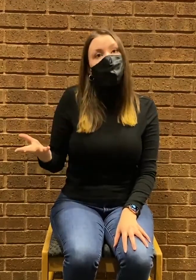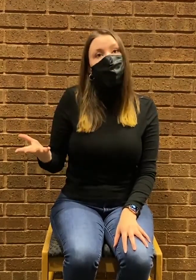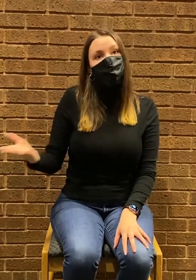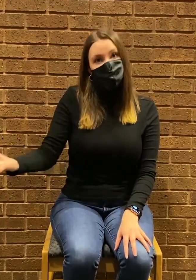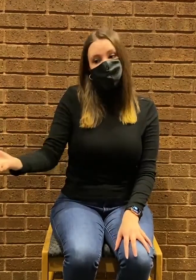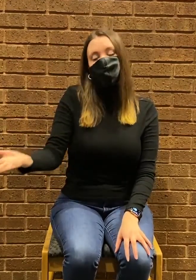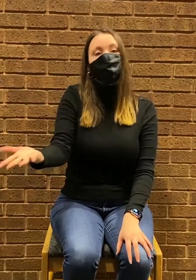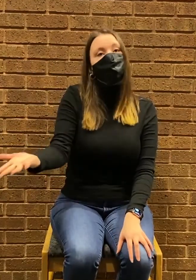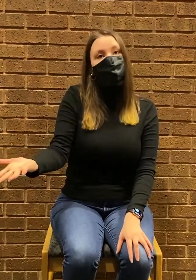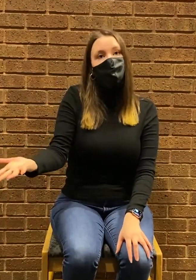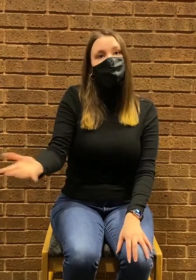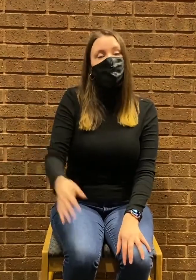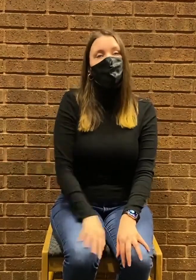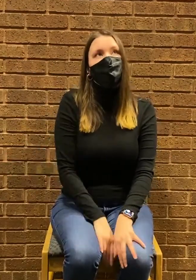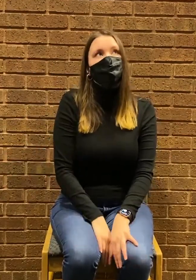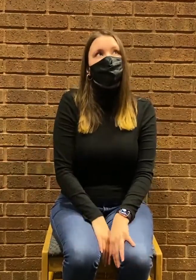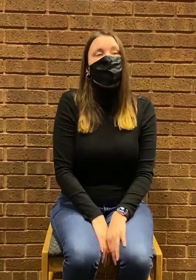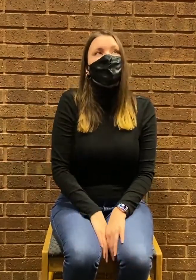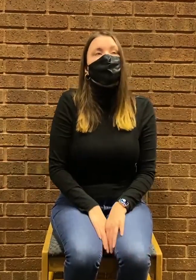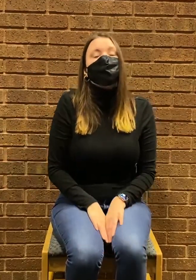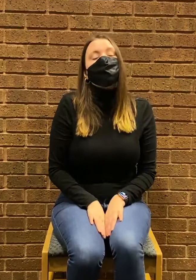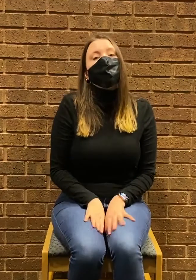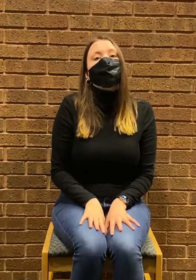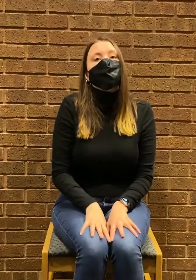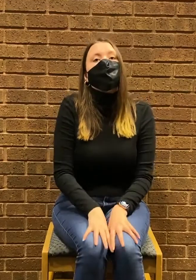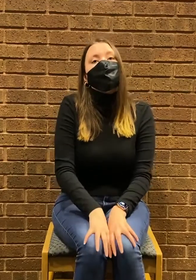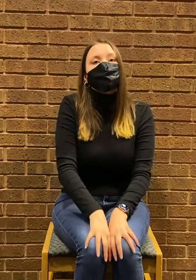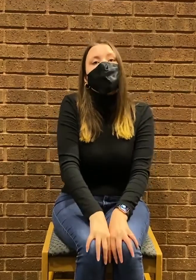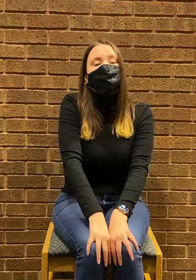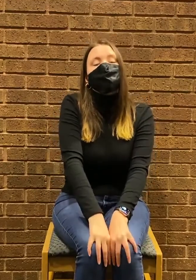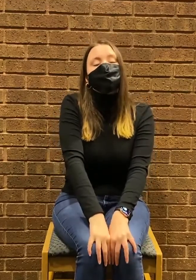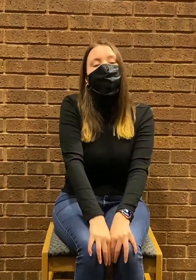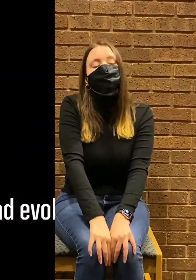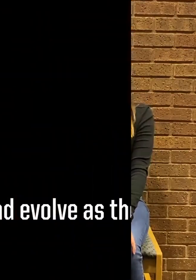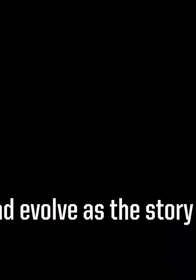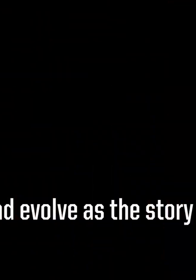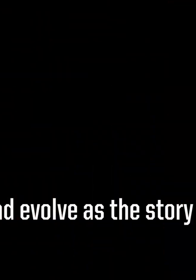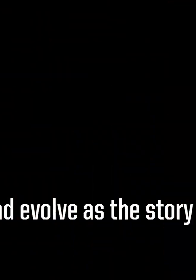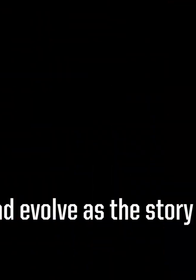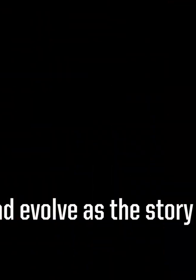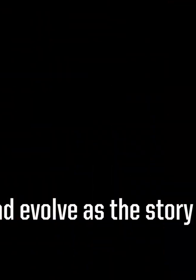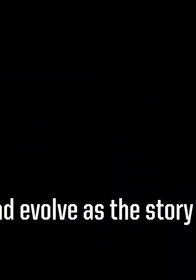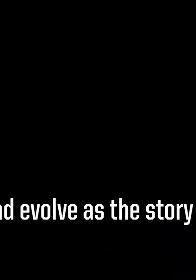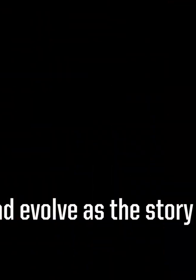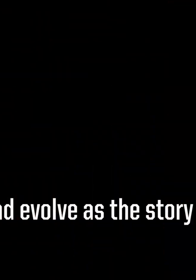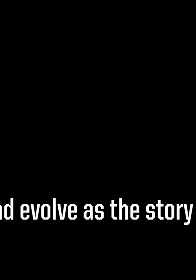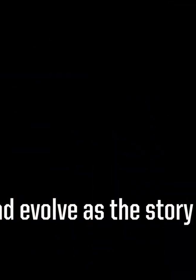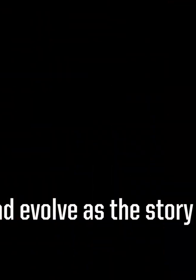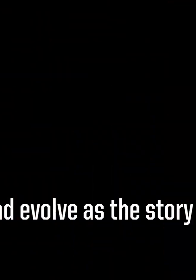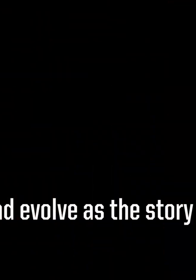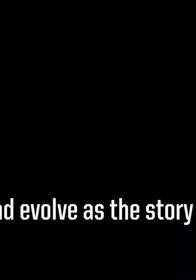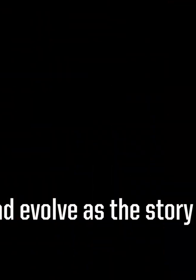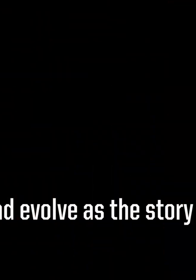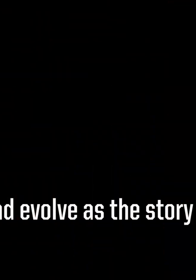ones keeping you down um that really opened my eyes I think. How does the sound evolve as the story progresses?